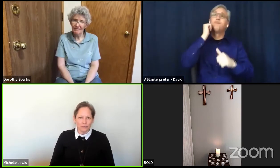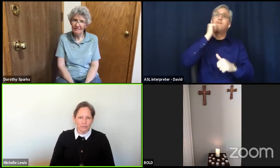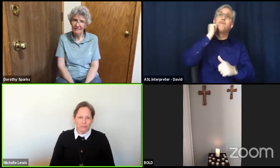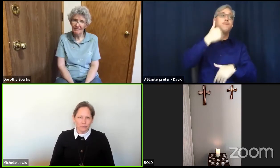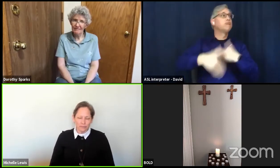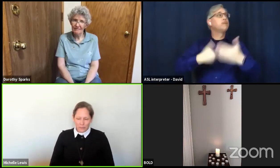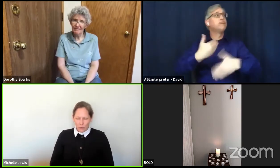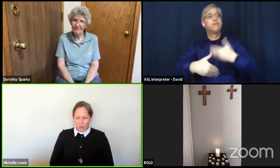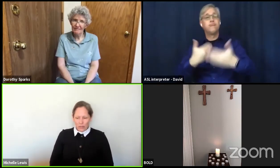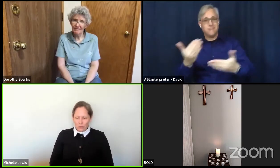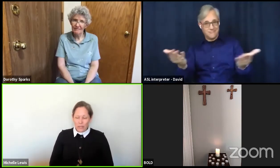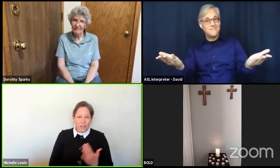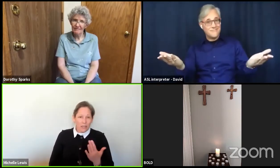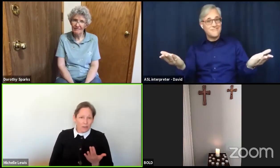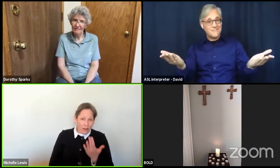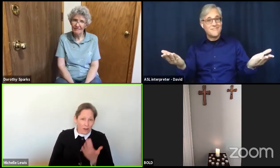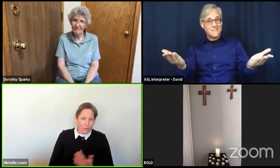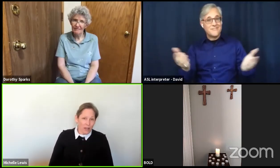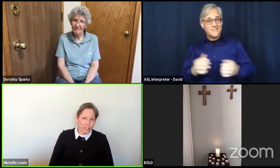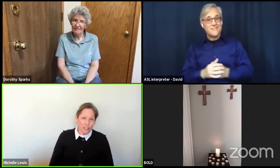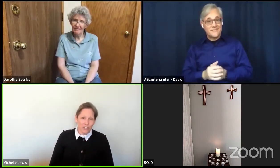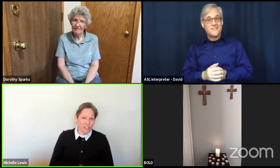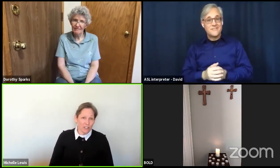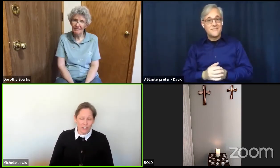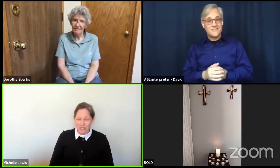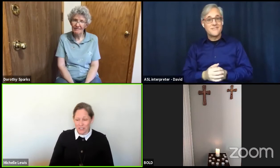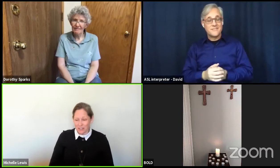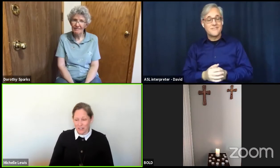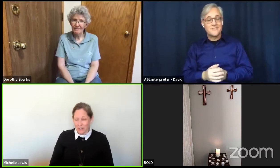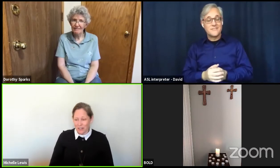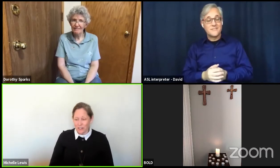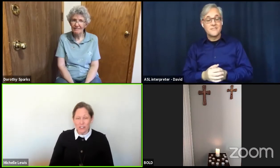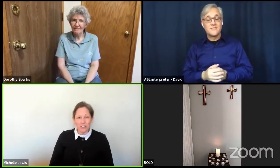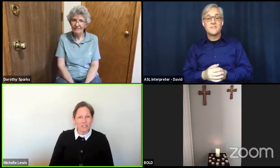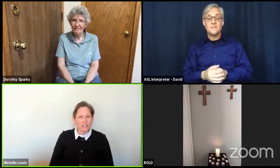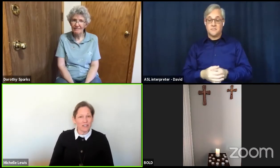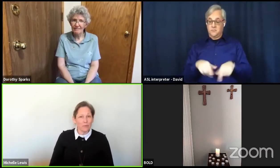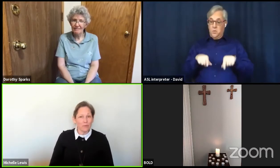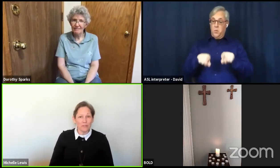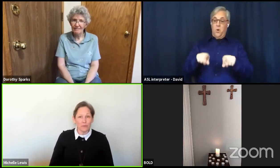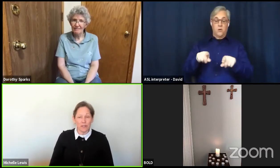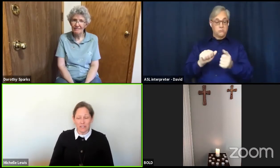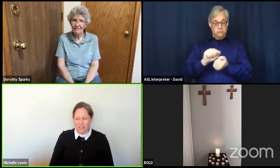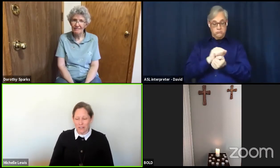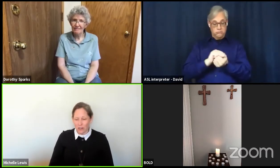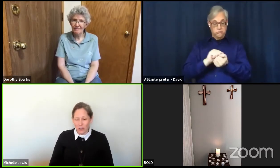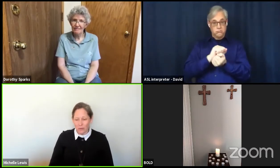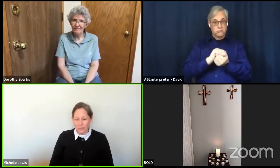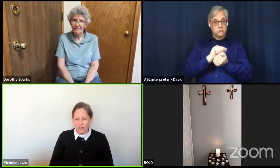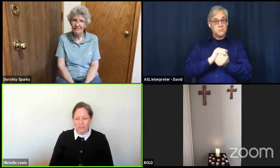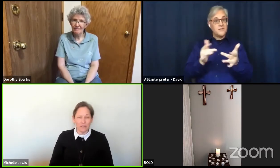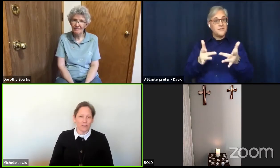When we are washing dishes, Jesus comes to us and calms our fears.